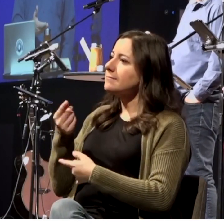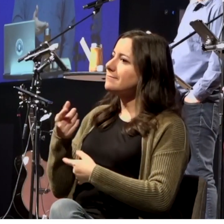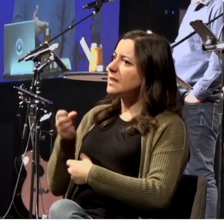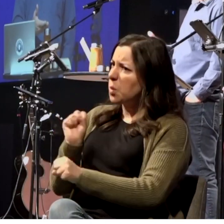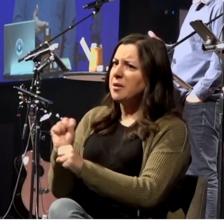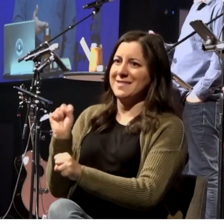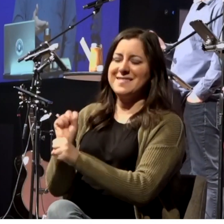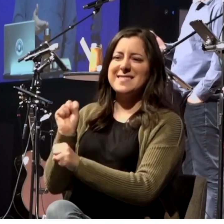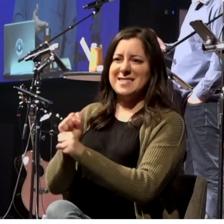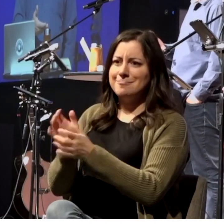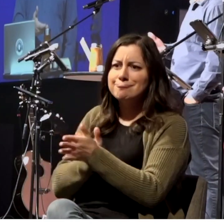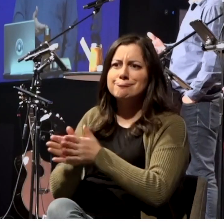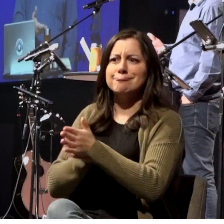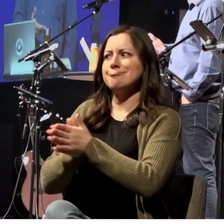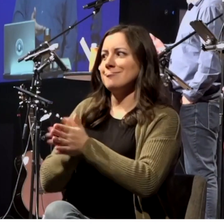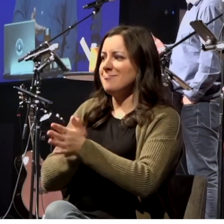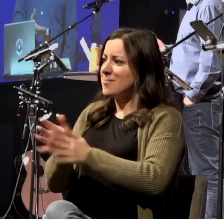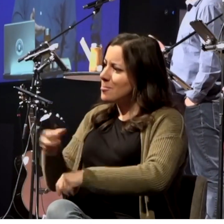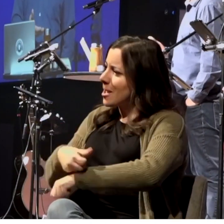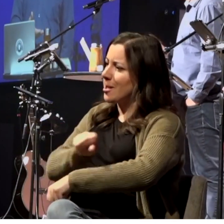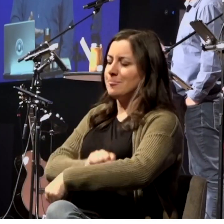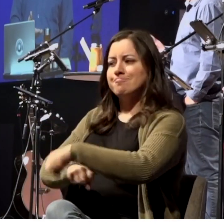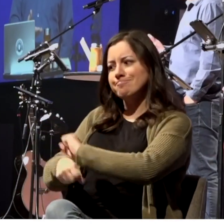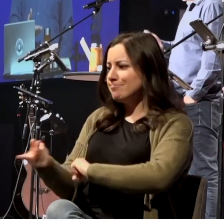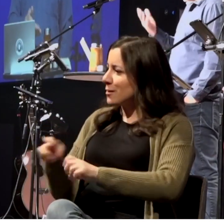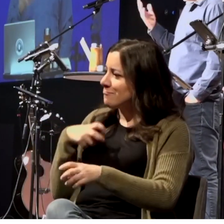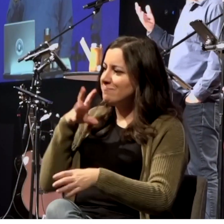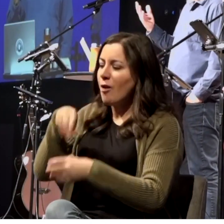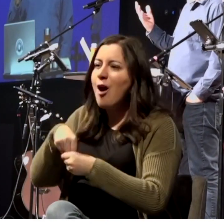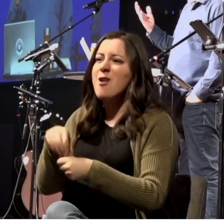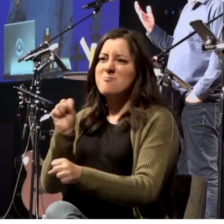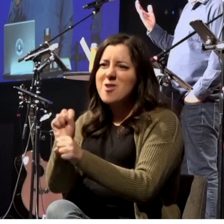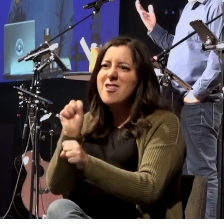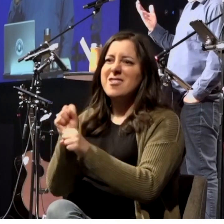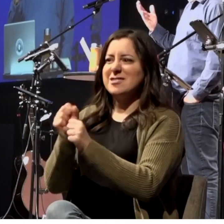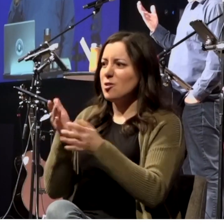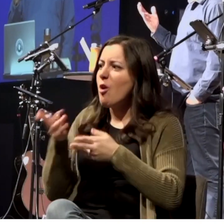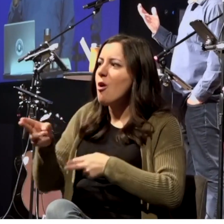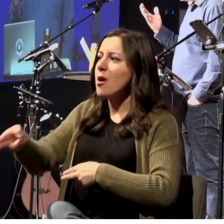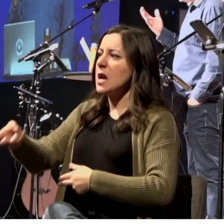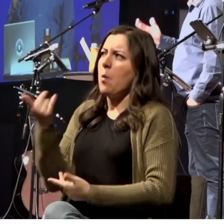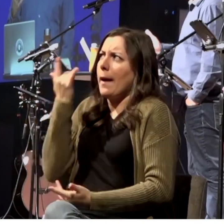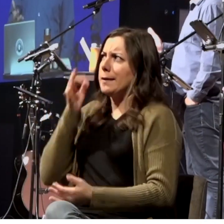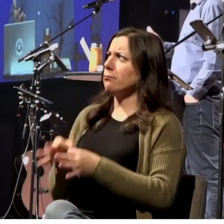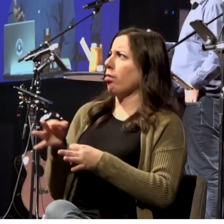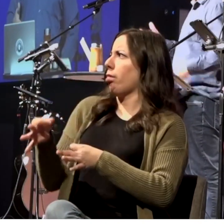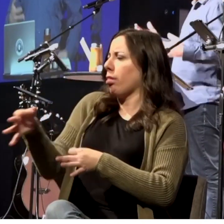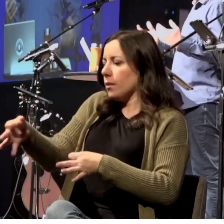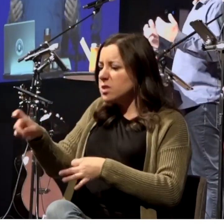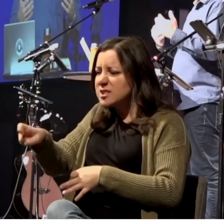You know, he's a let's get it done kind of guy. You know, let's not do, why are we gonna talk about it? Let's do it. You know, that's Paul.